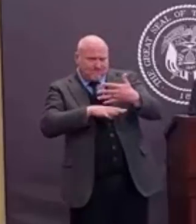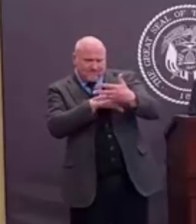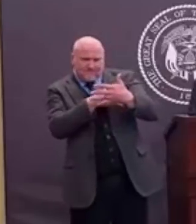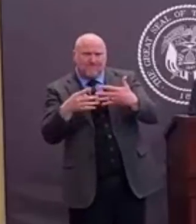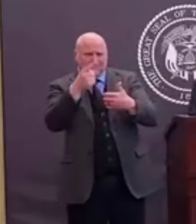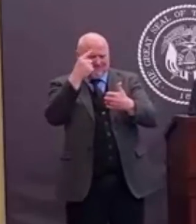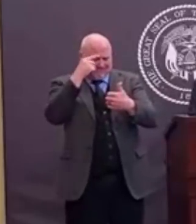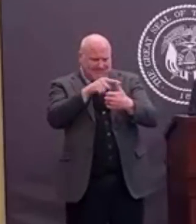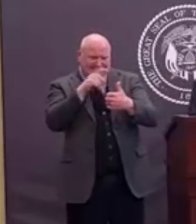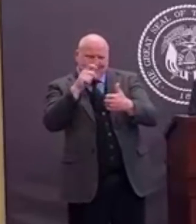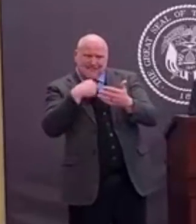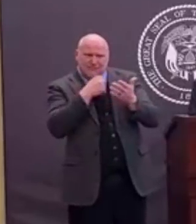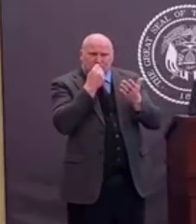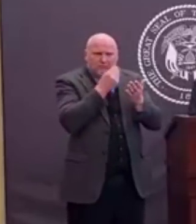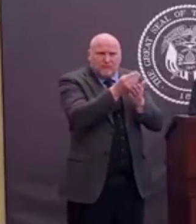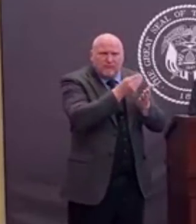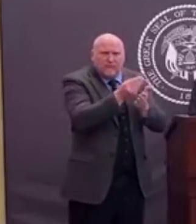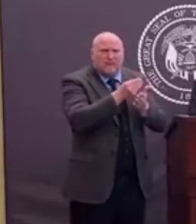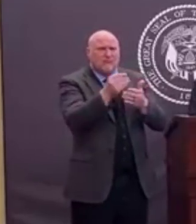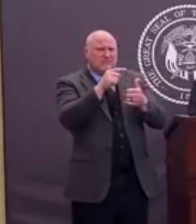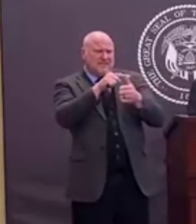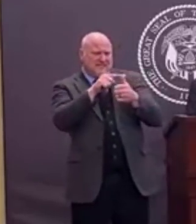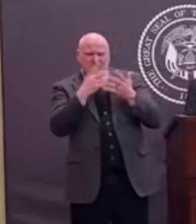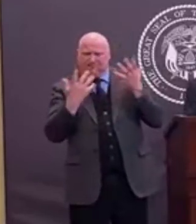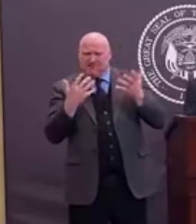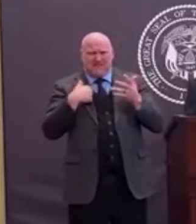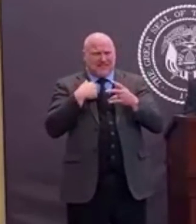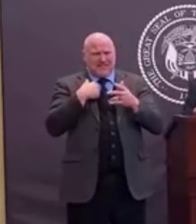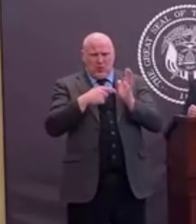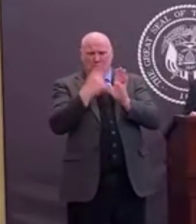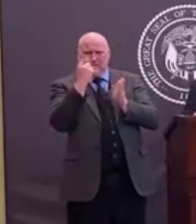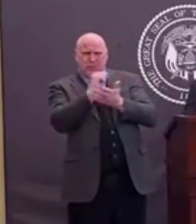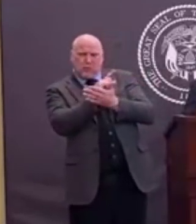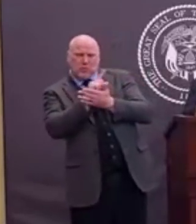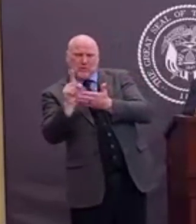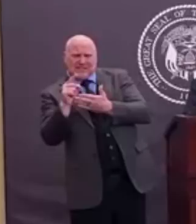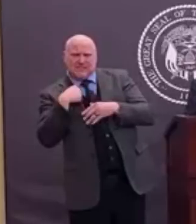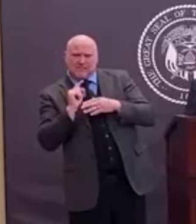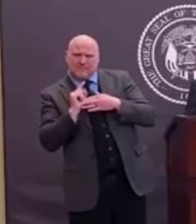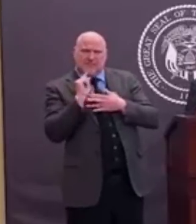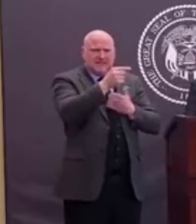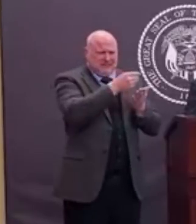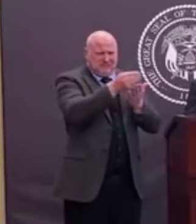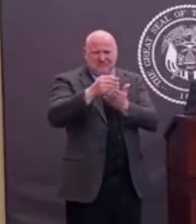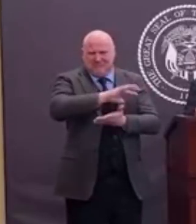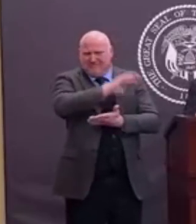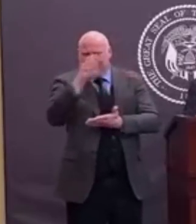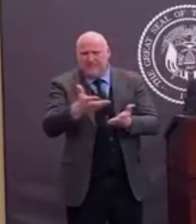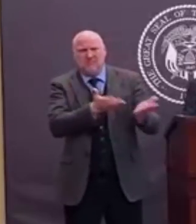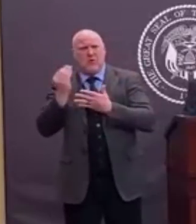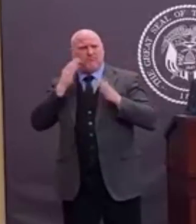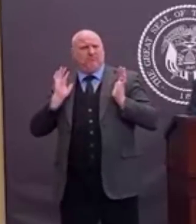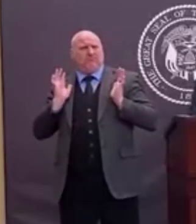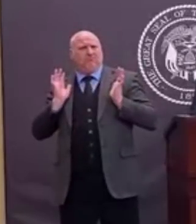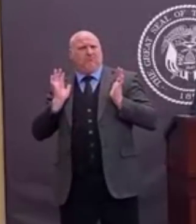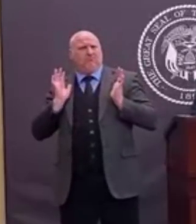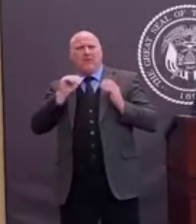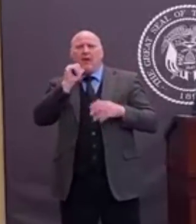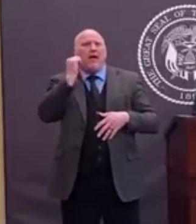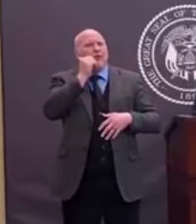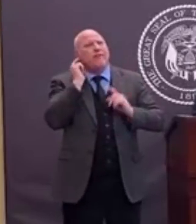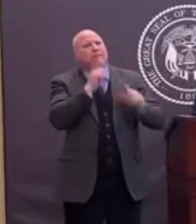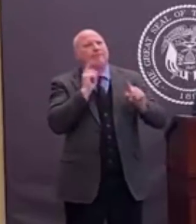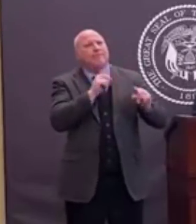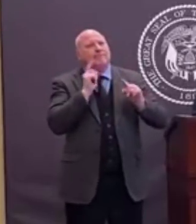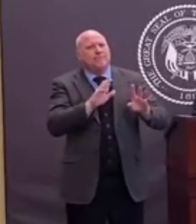not an everyday occurrence. That may be once a week. If you can't get out, then the neighbors or other people ought to step up and see if you can find ways to